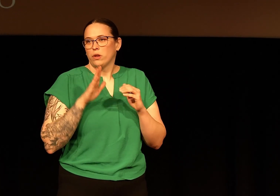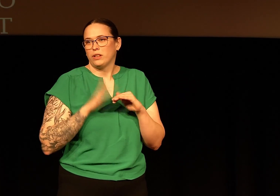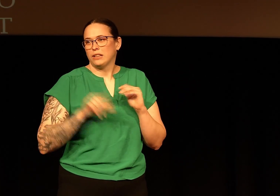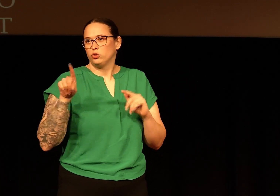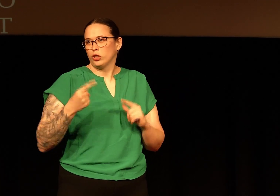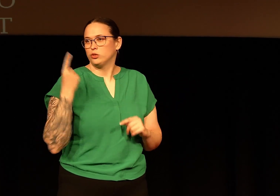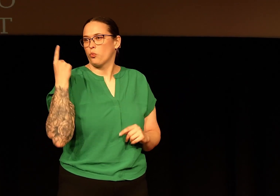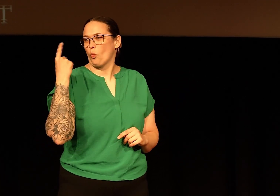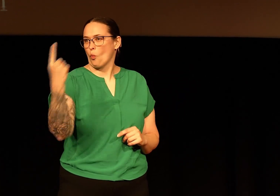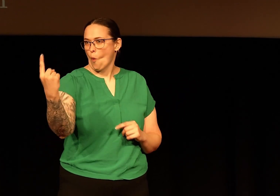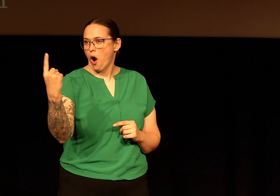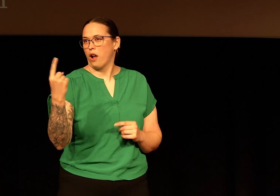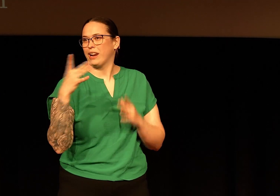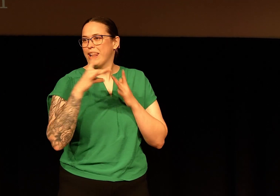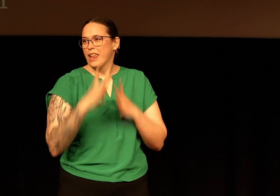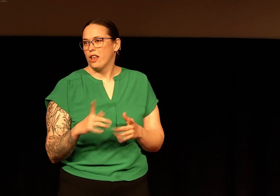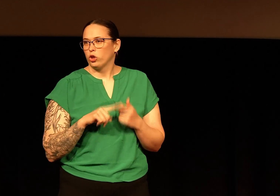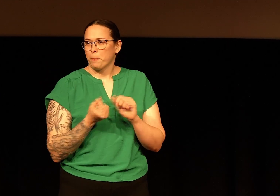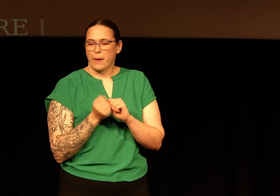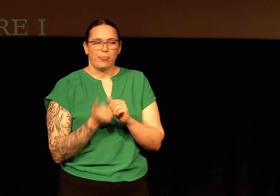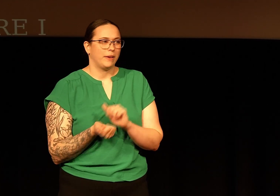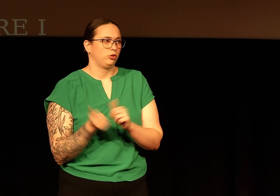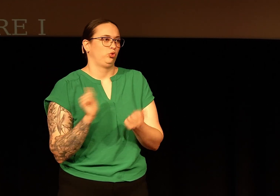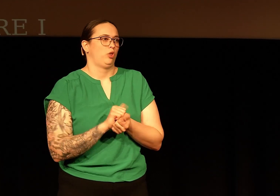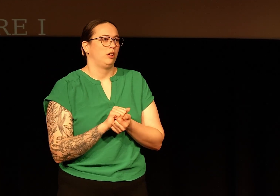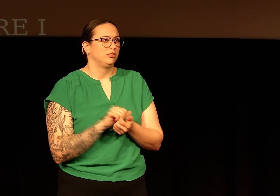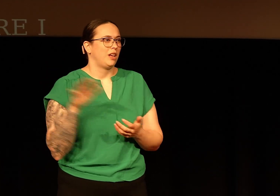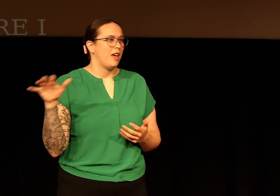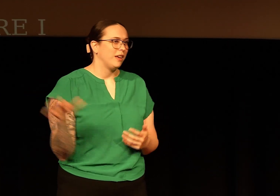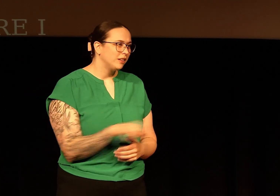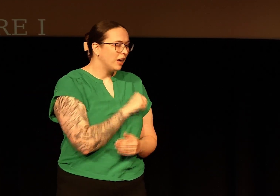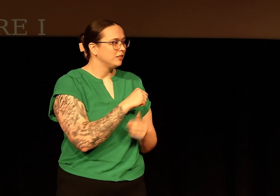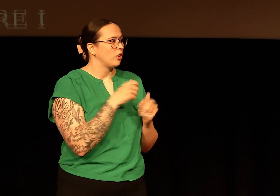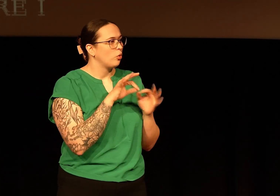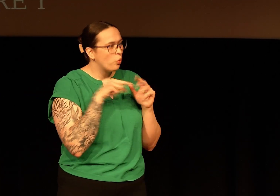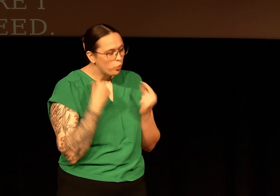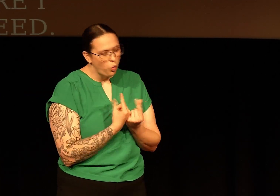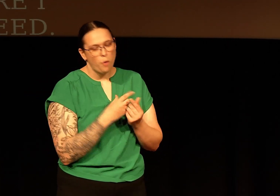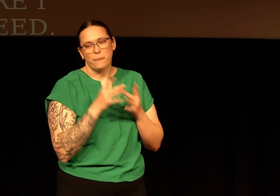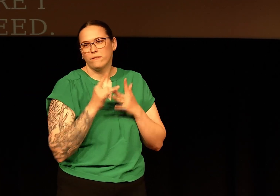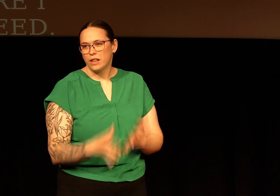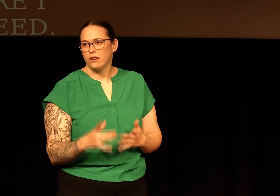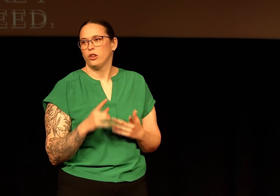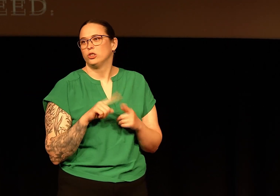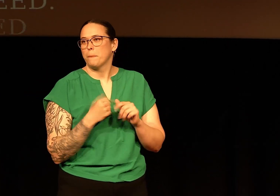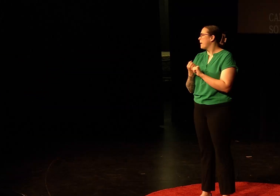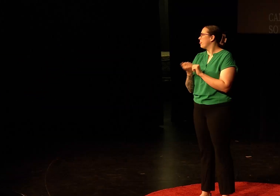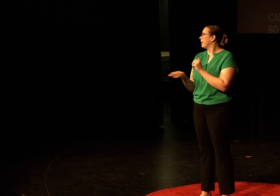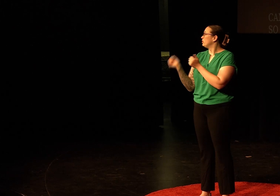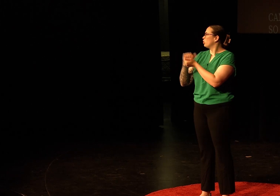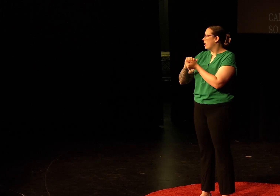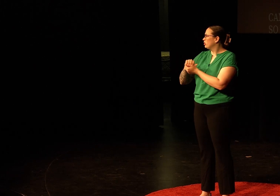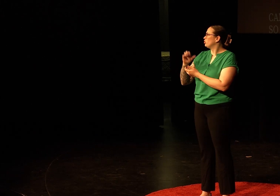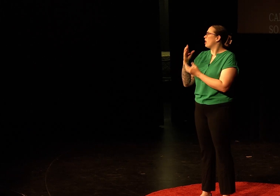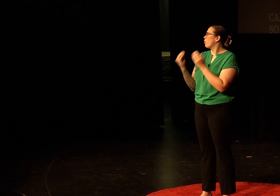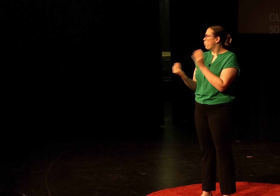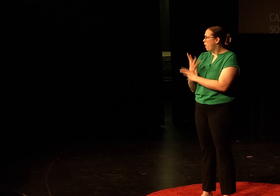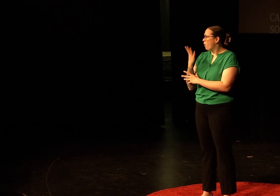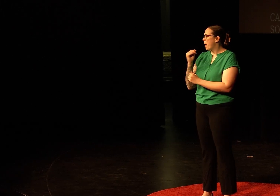This community needs to have more than just one leader to make change happen. It takes a group of leaders to make change and